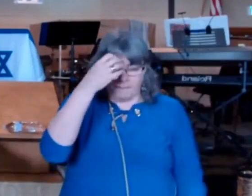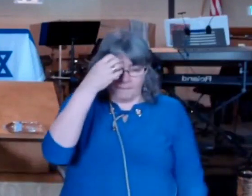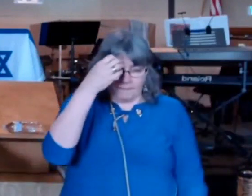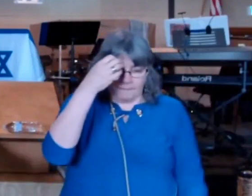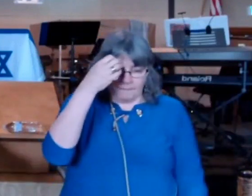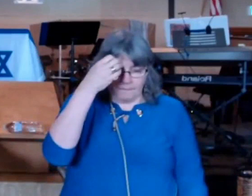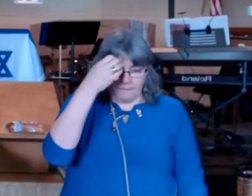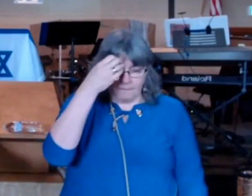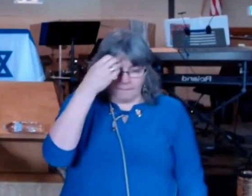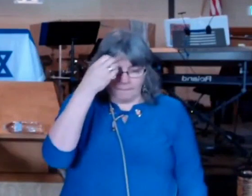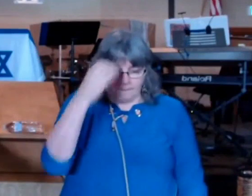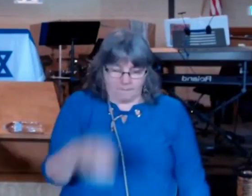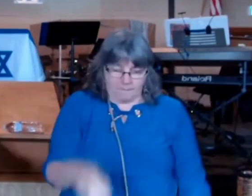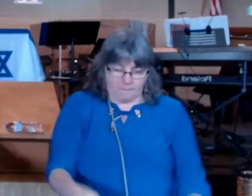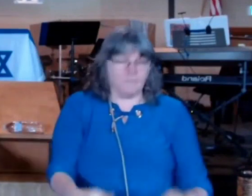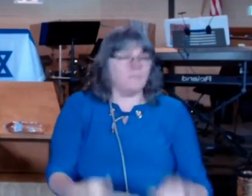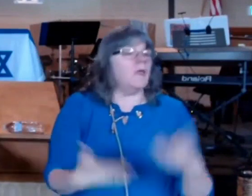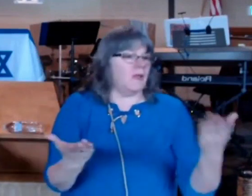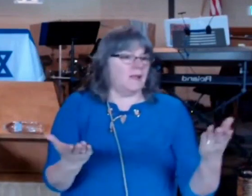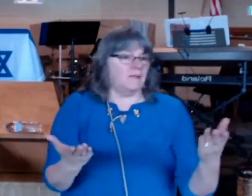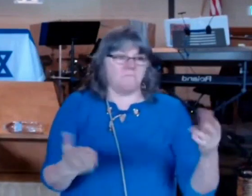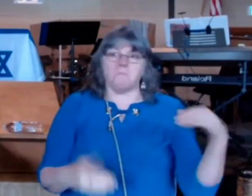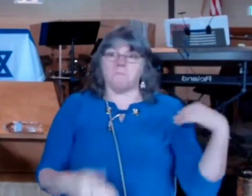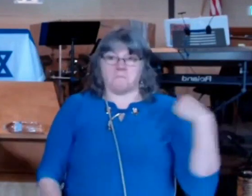so should we